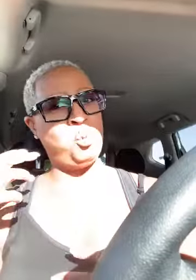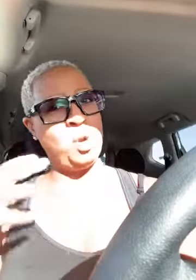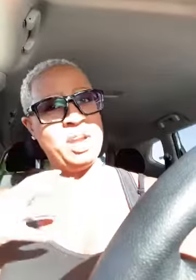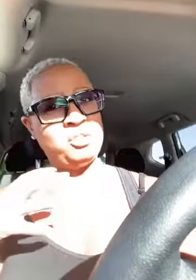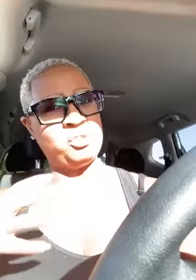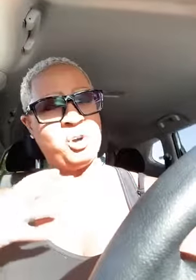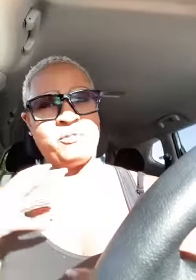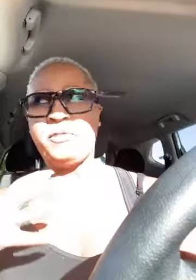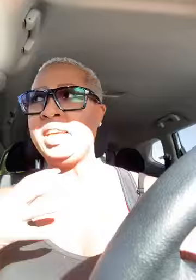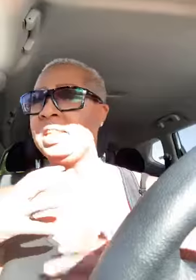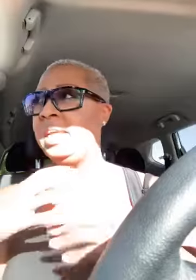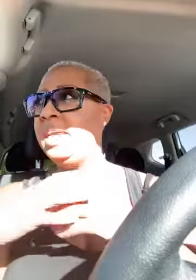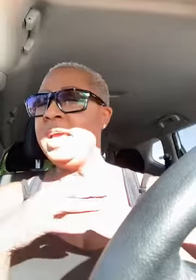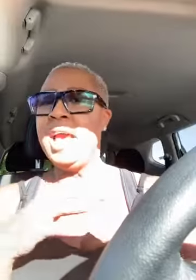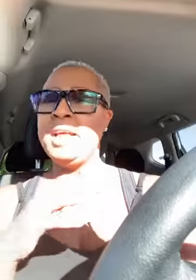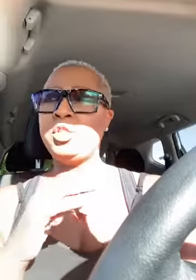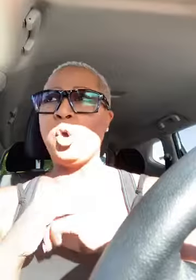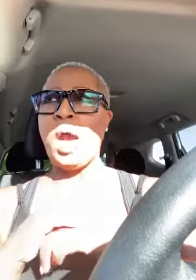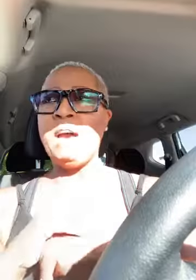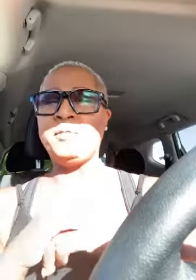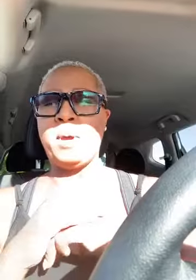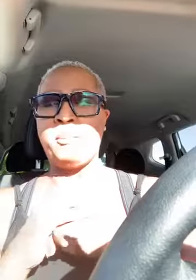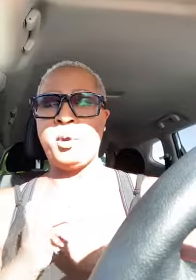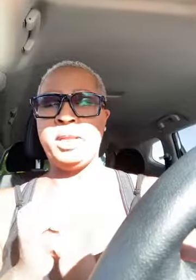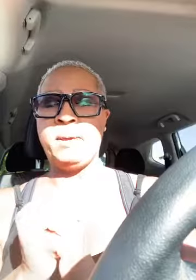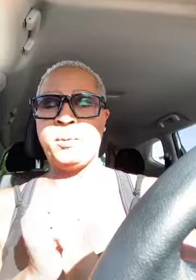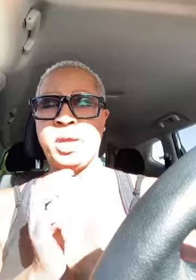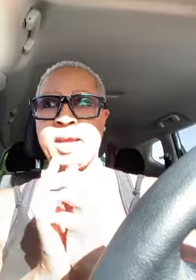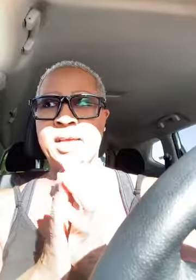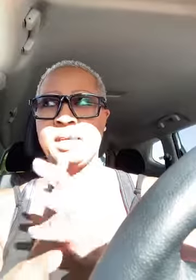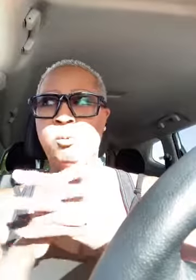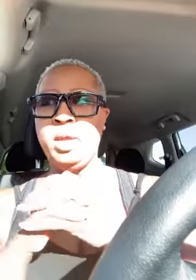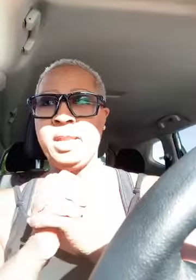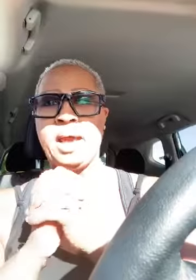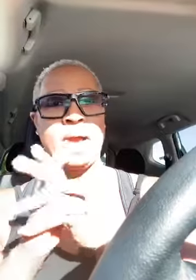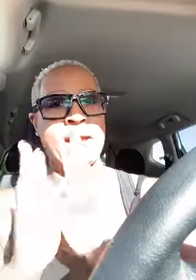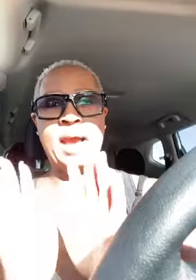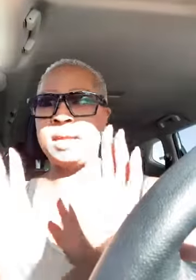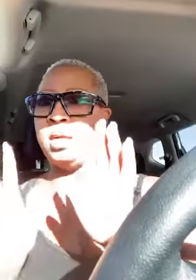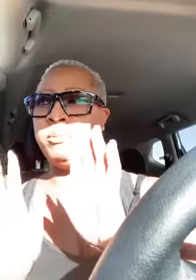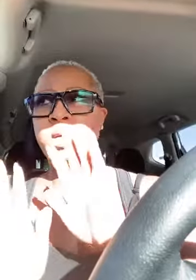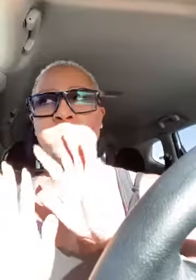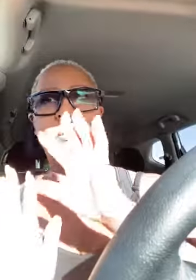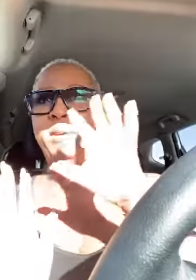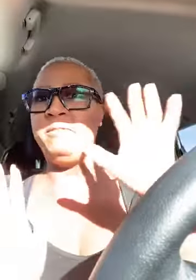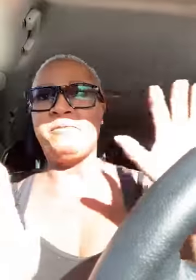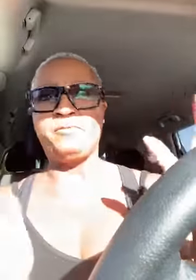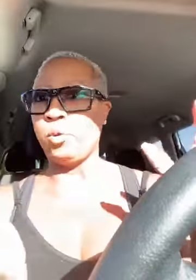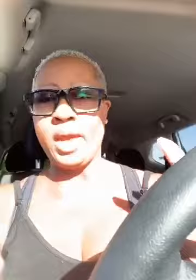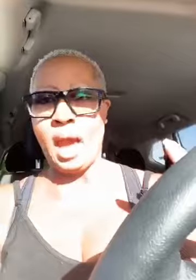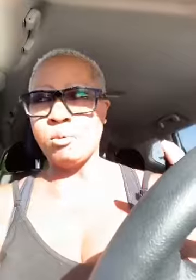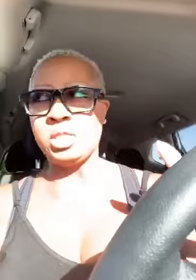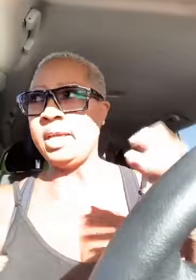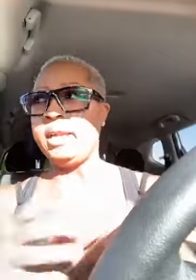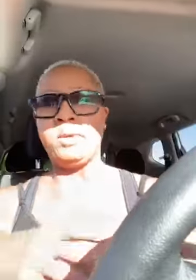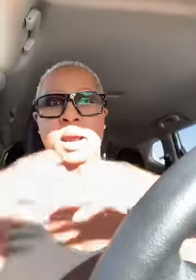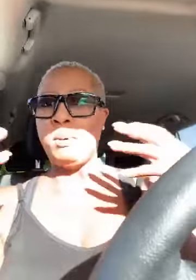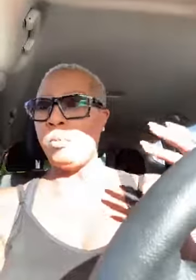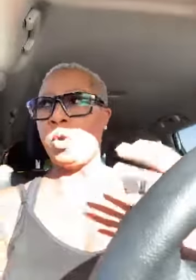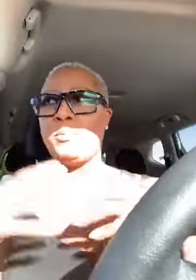a weird sort of feeling and and so after i prayed that prayer guys i went i got up maybe three hours later and i'm a morning